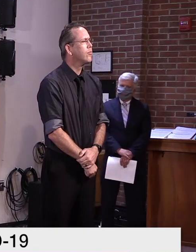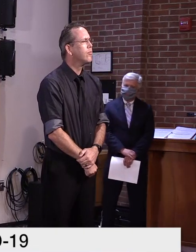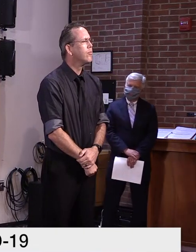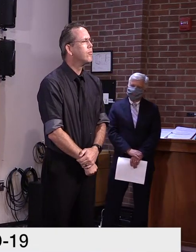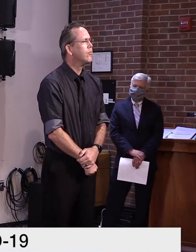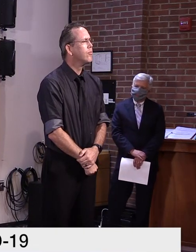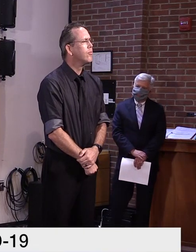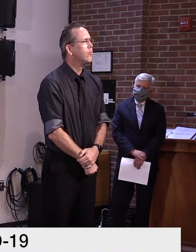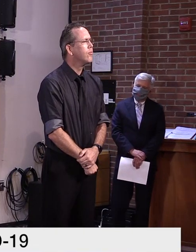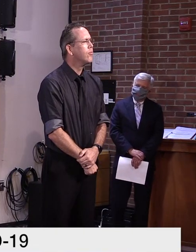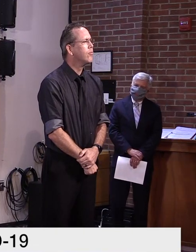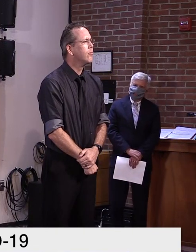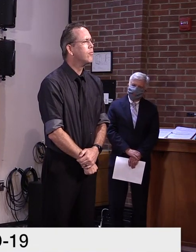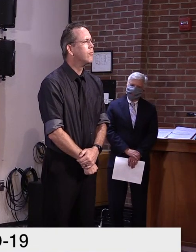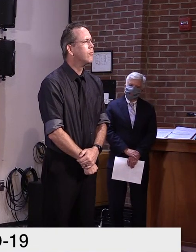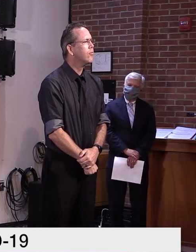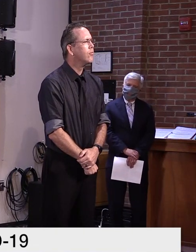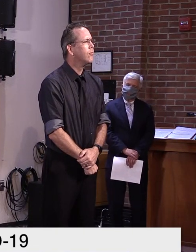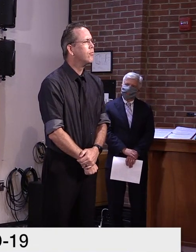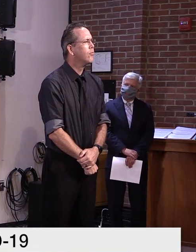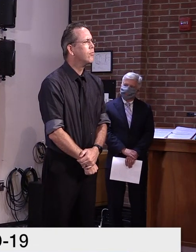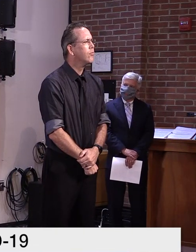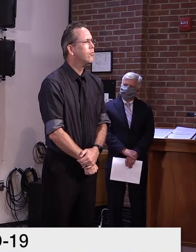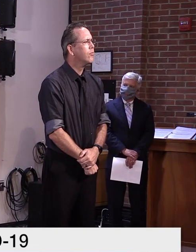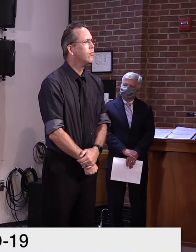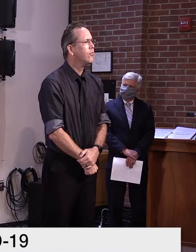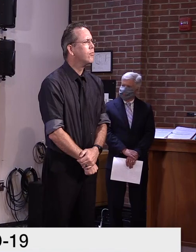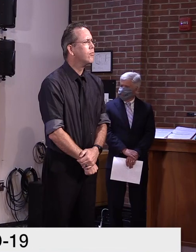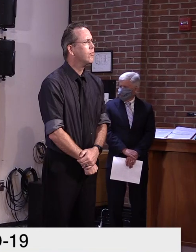inevitably going to crop up that it's safe to keep schools open?